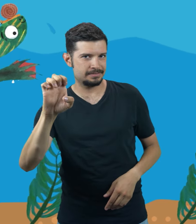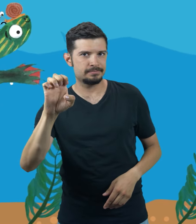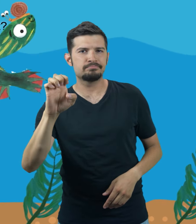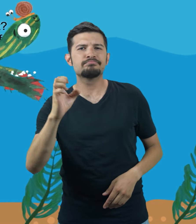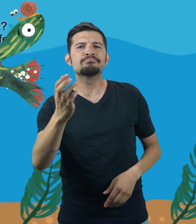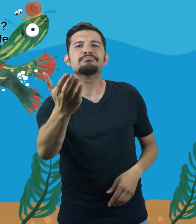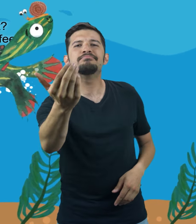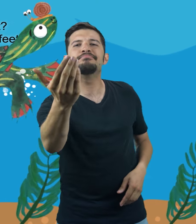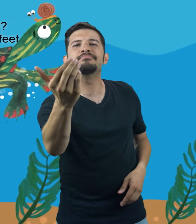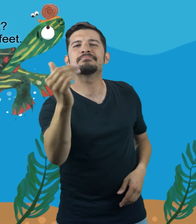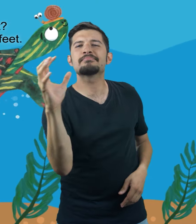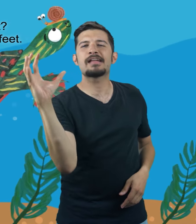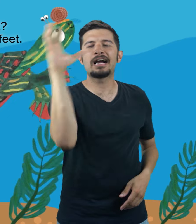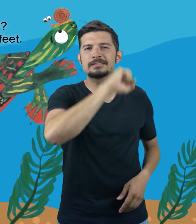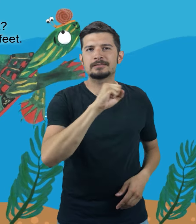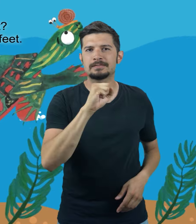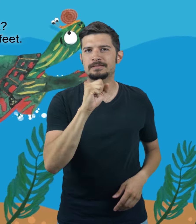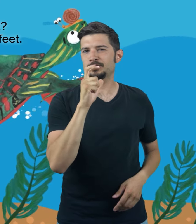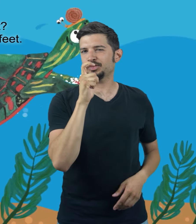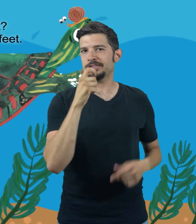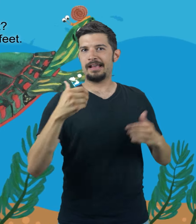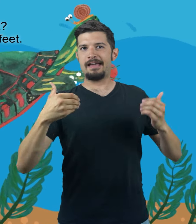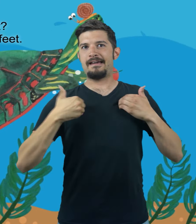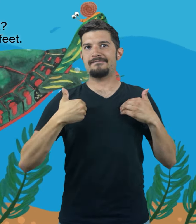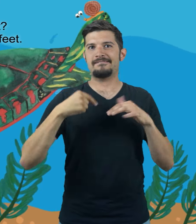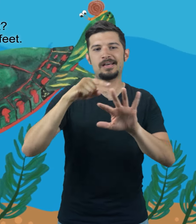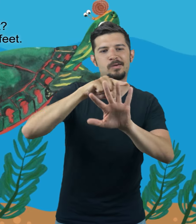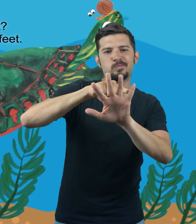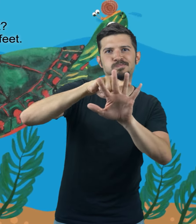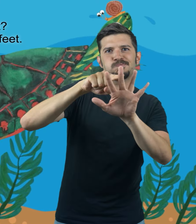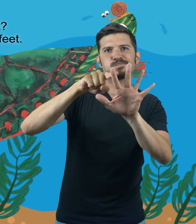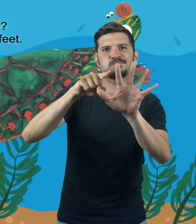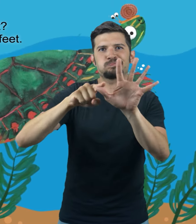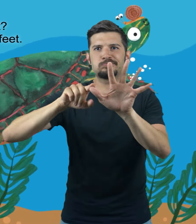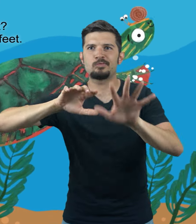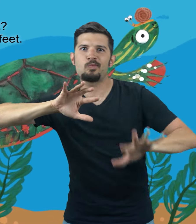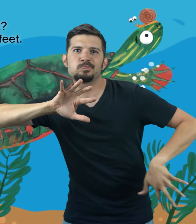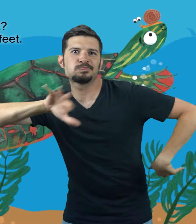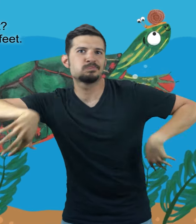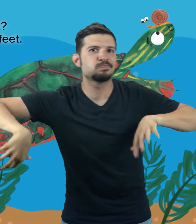Got you beat? Guess who paddles with webbed feet?